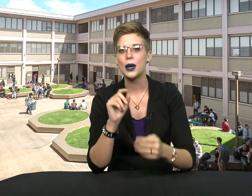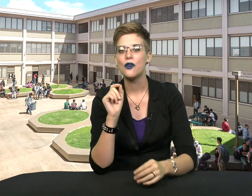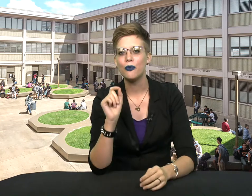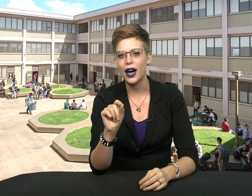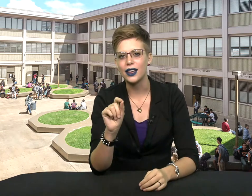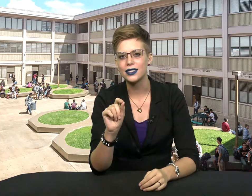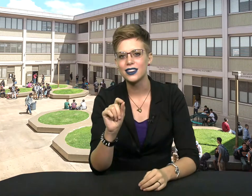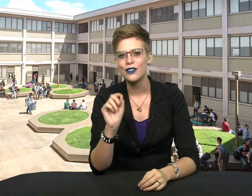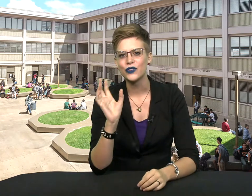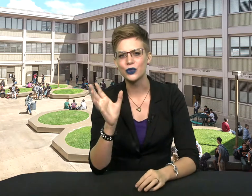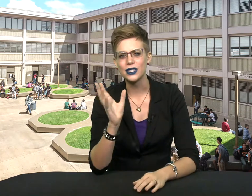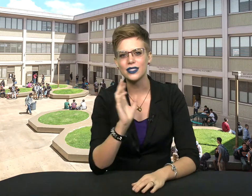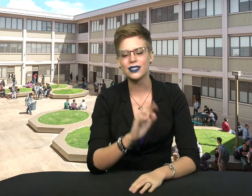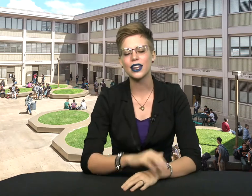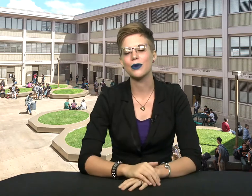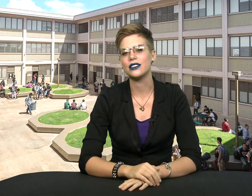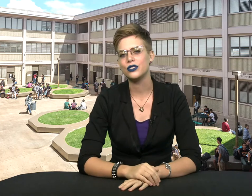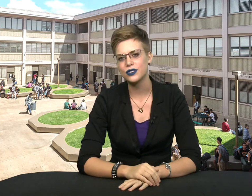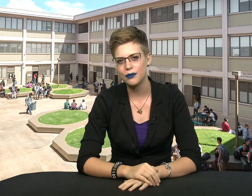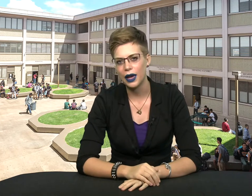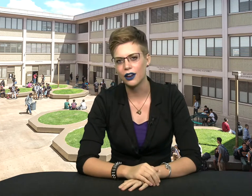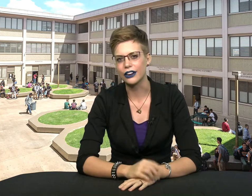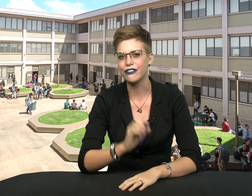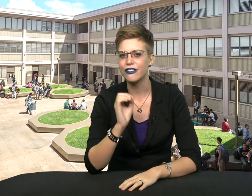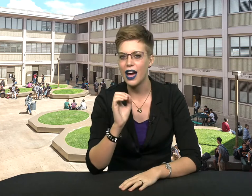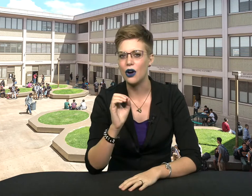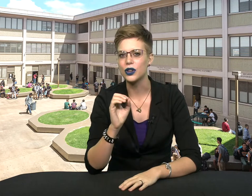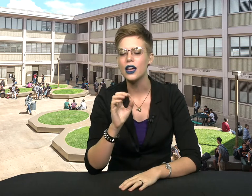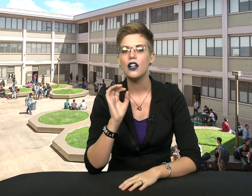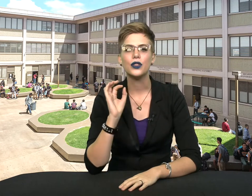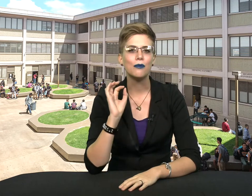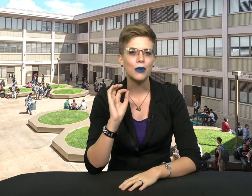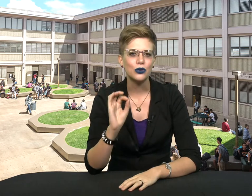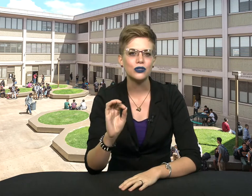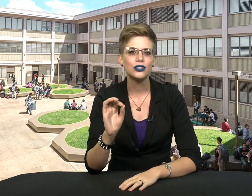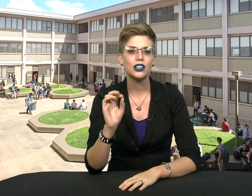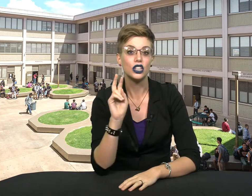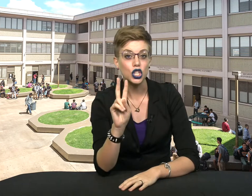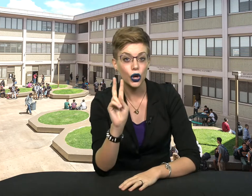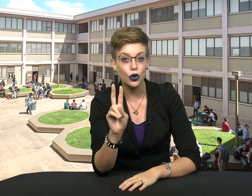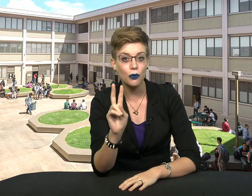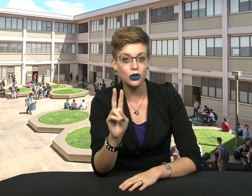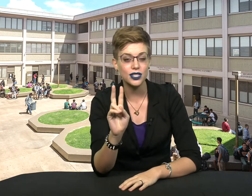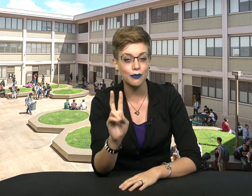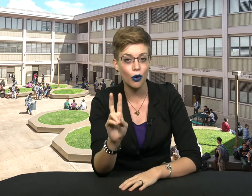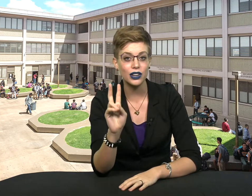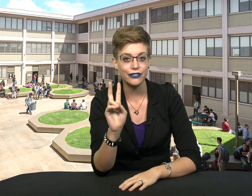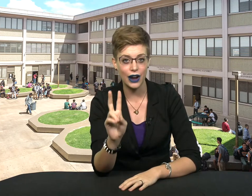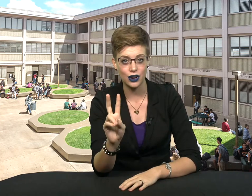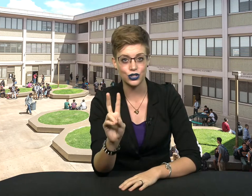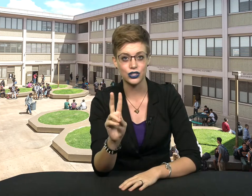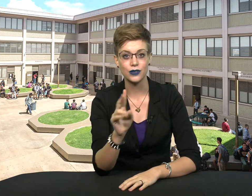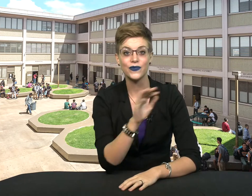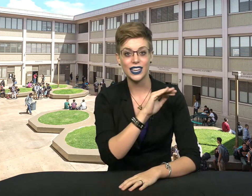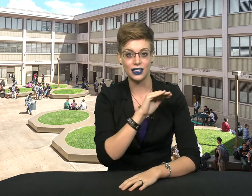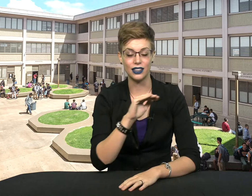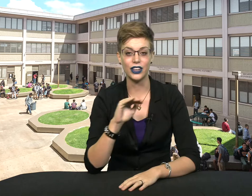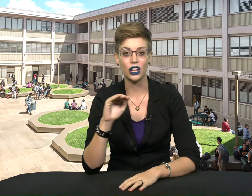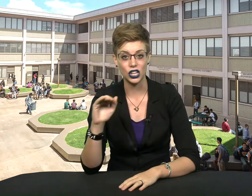But a recent study by Susan Pinker found the two most important factors in living a